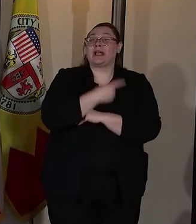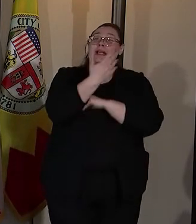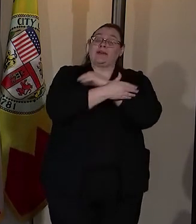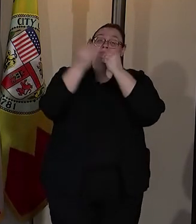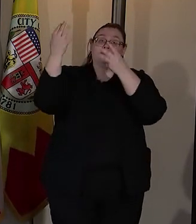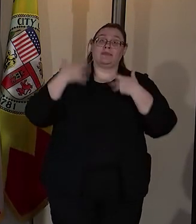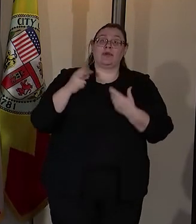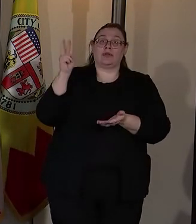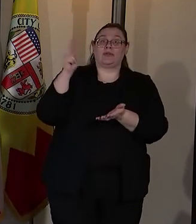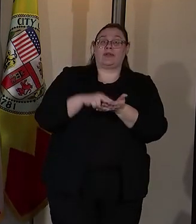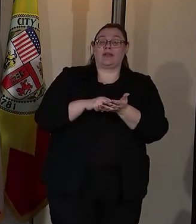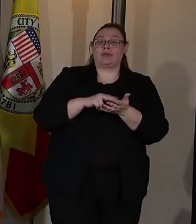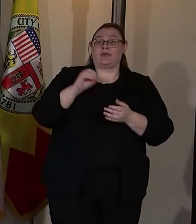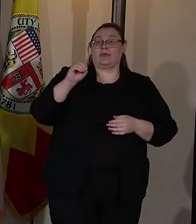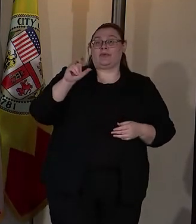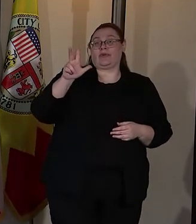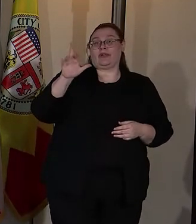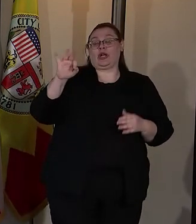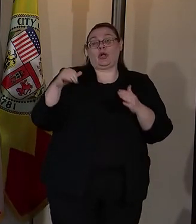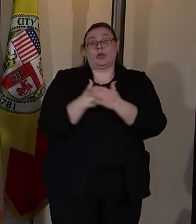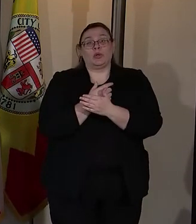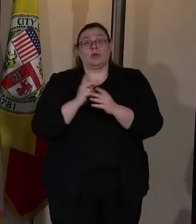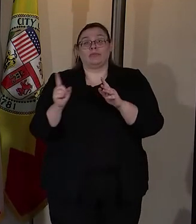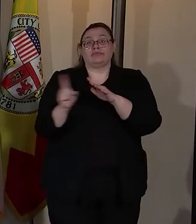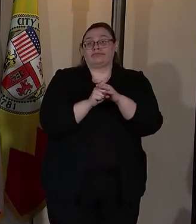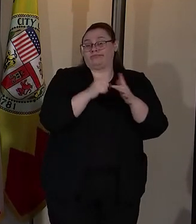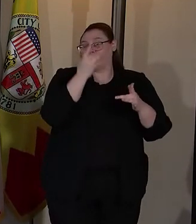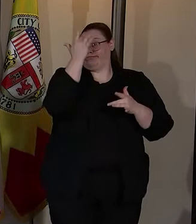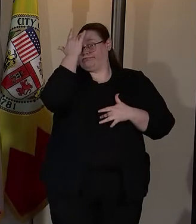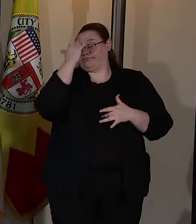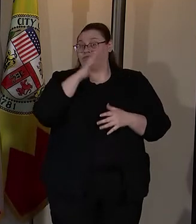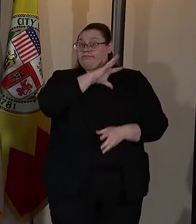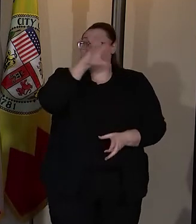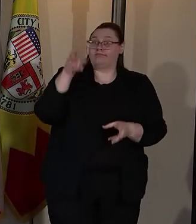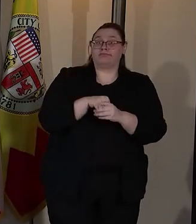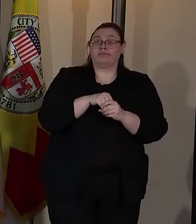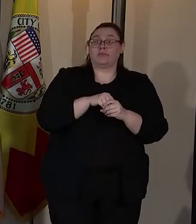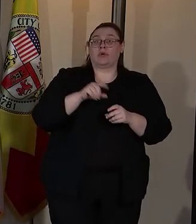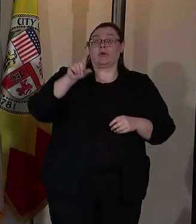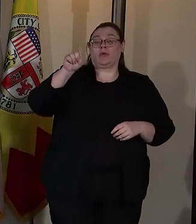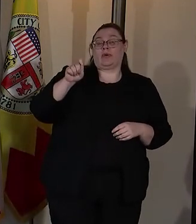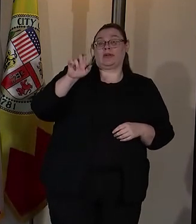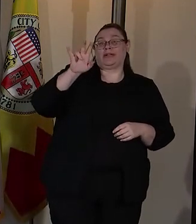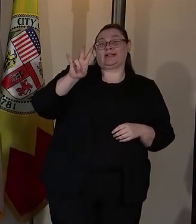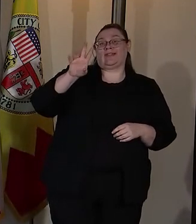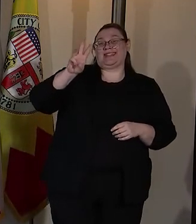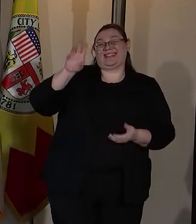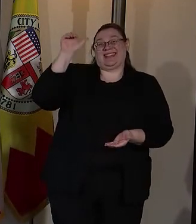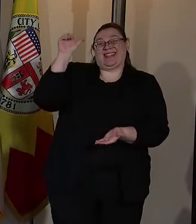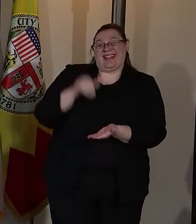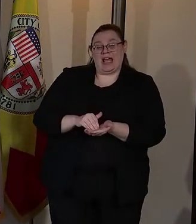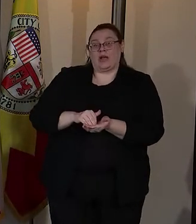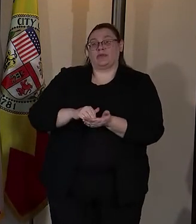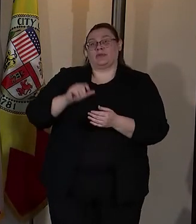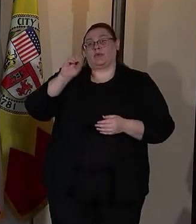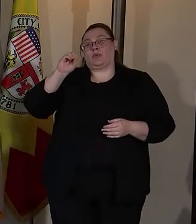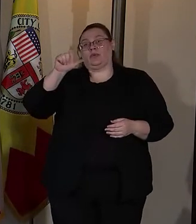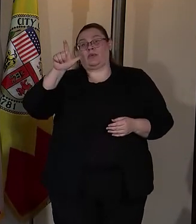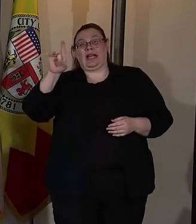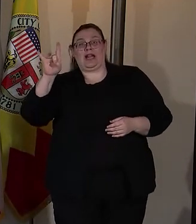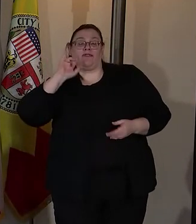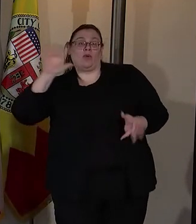,039 new cases, bringing the total in LA County to now 176,028.